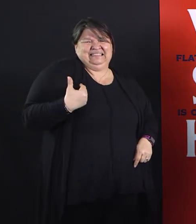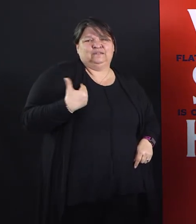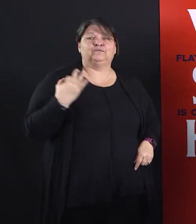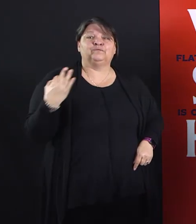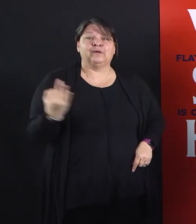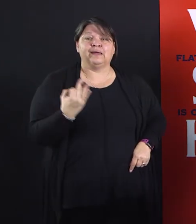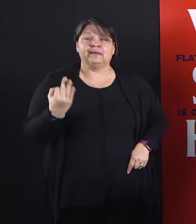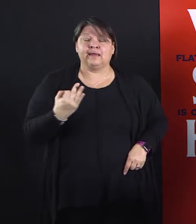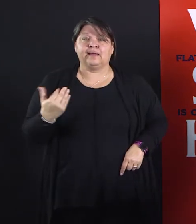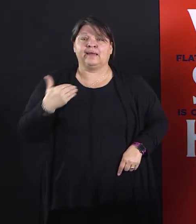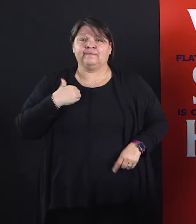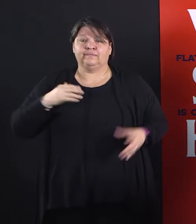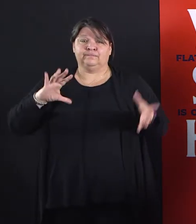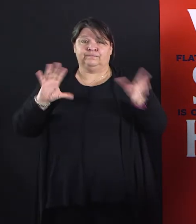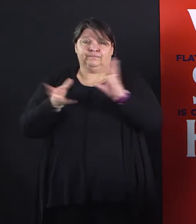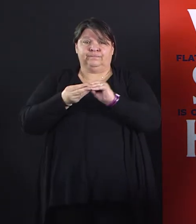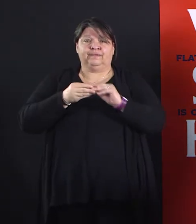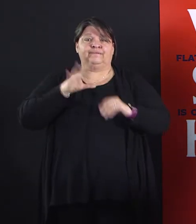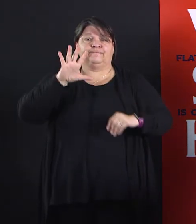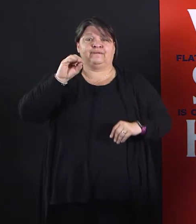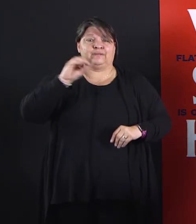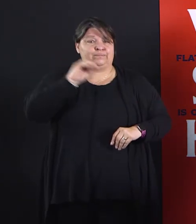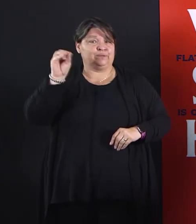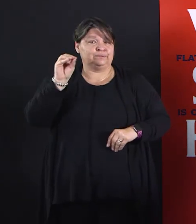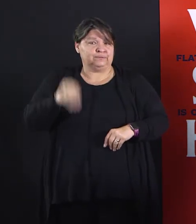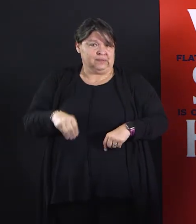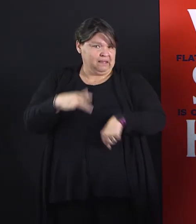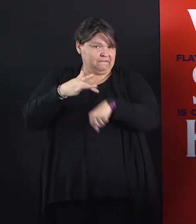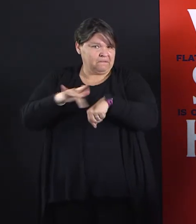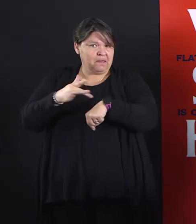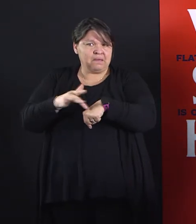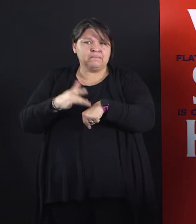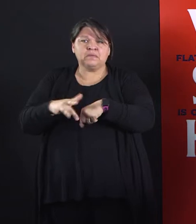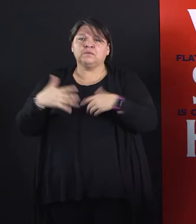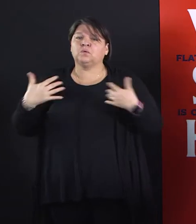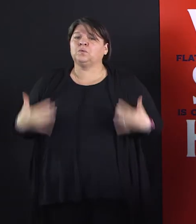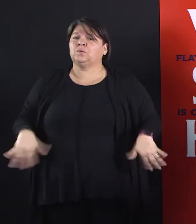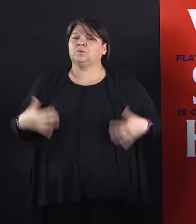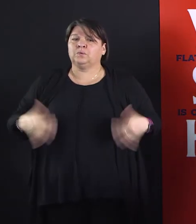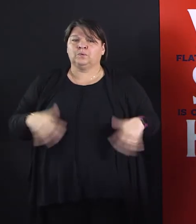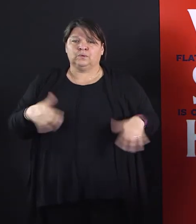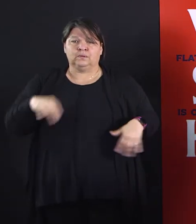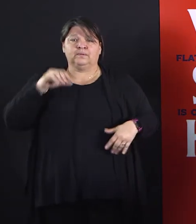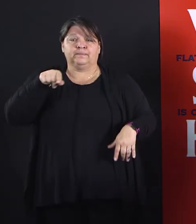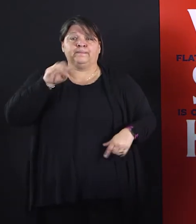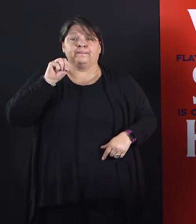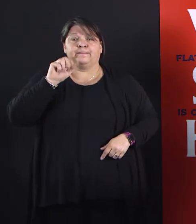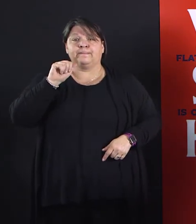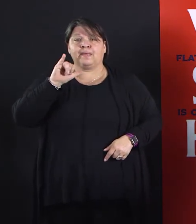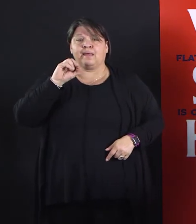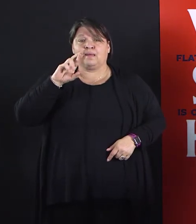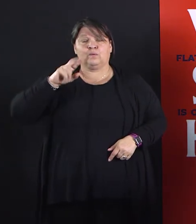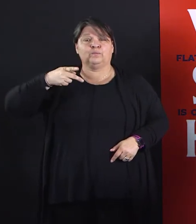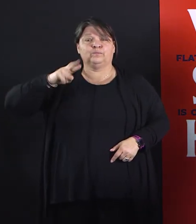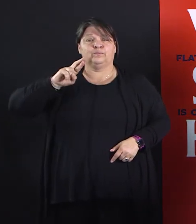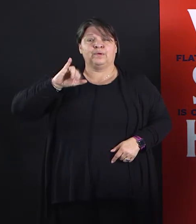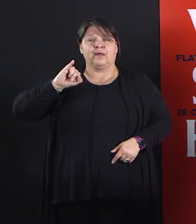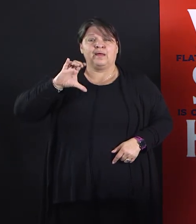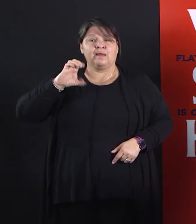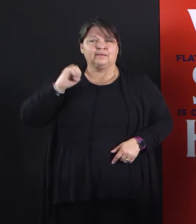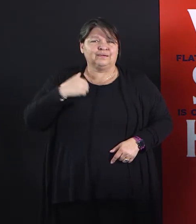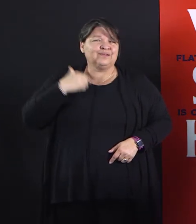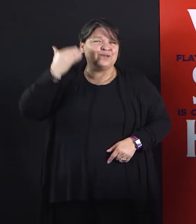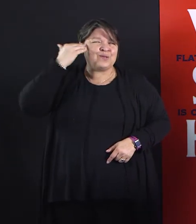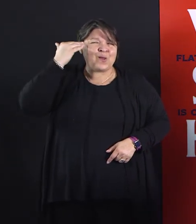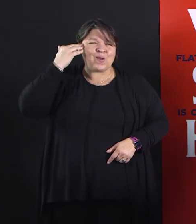available child care slots. And Mayor Price, I know you know, since our community is committed to becoming a best place for kids, we have